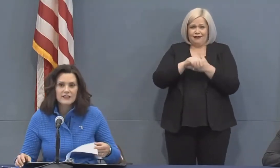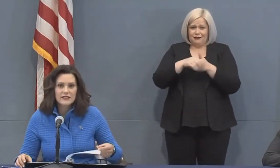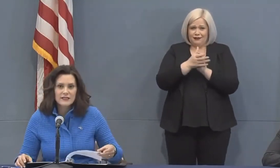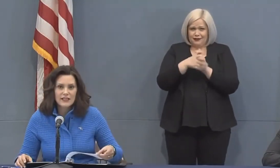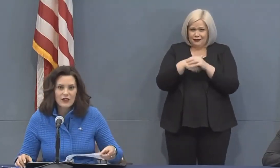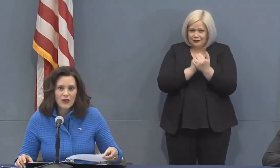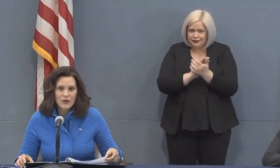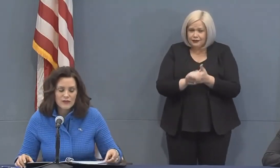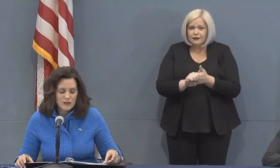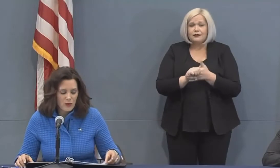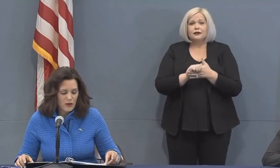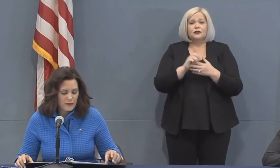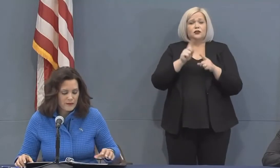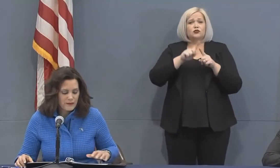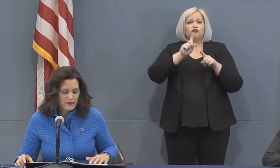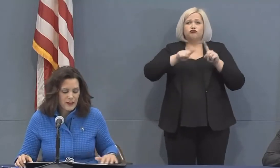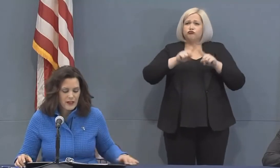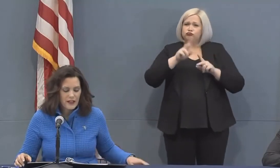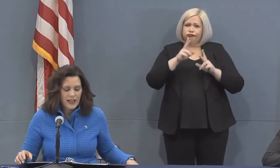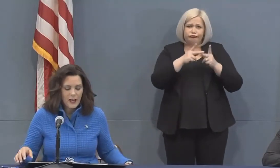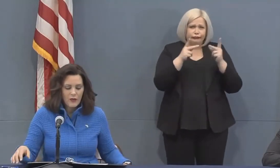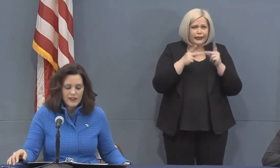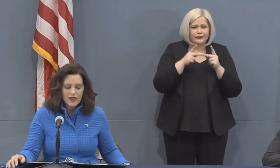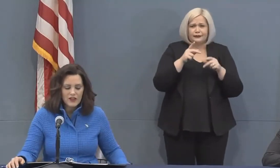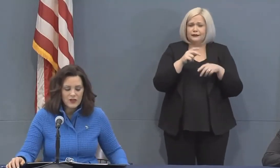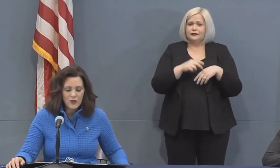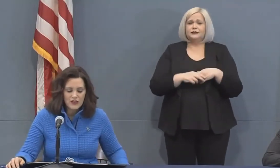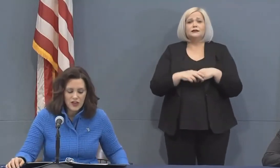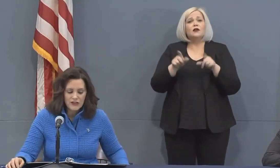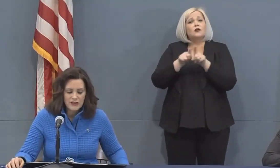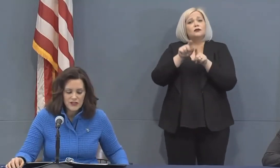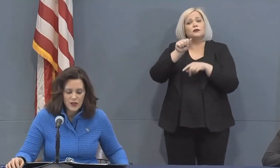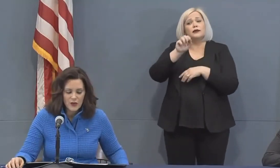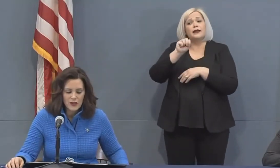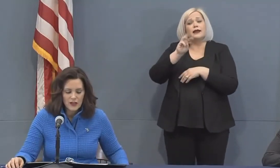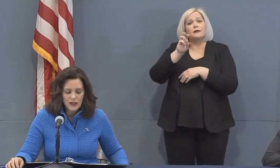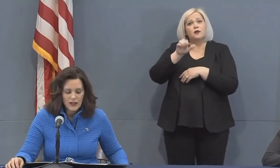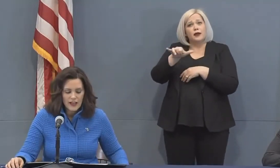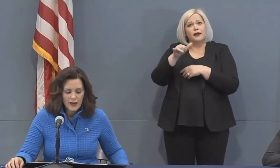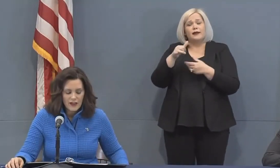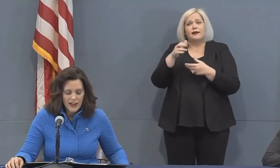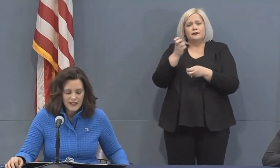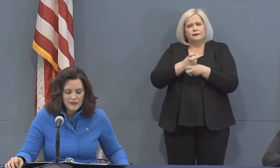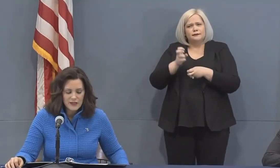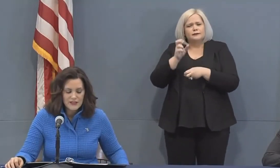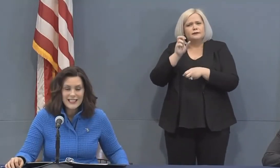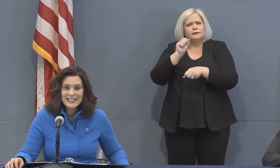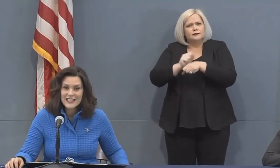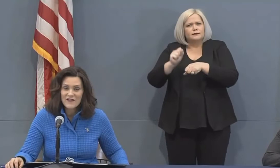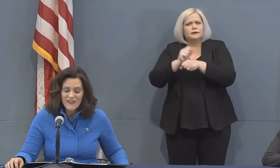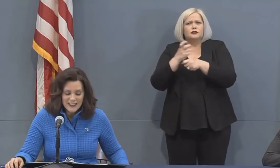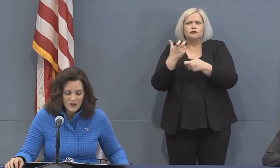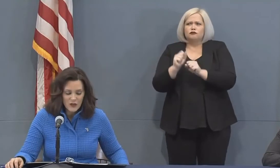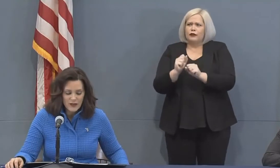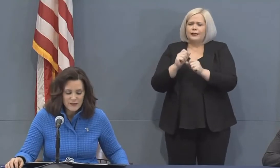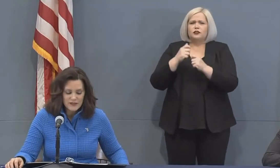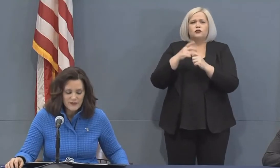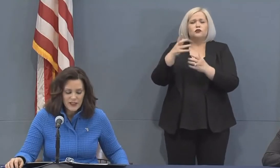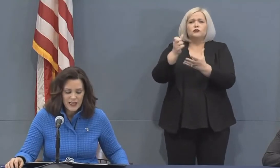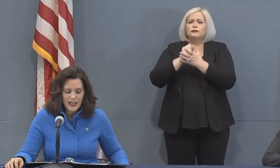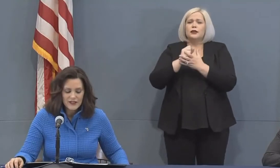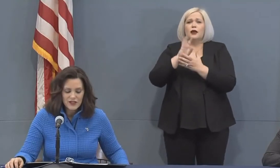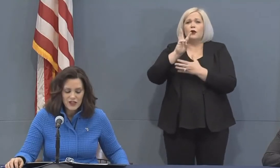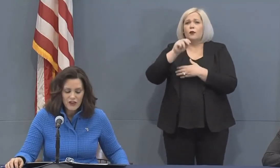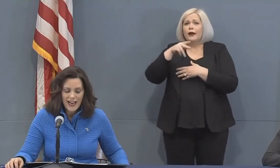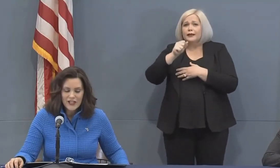clinics, senior homes, and more. Amway has also worked hard to secure area hospitals disinfectant wipes